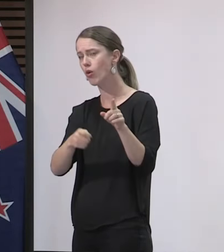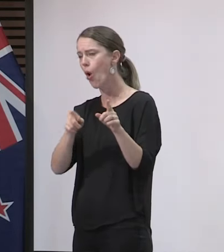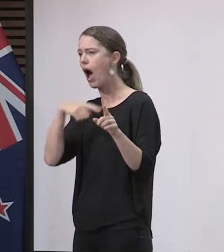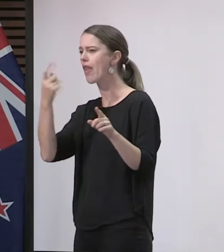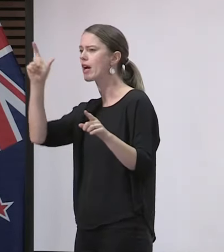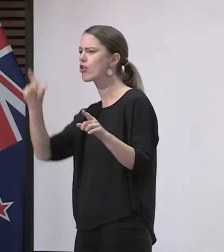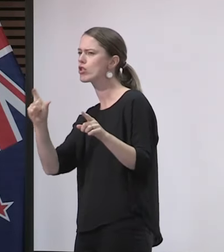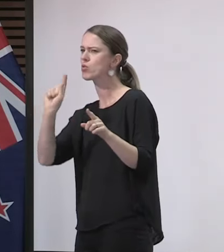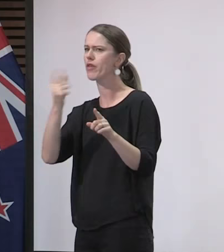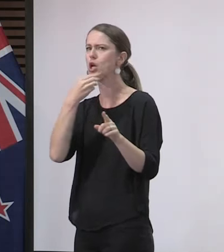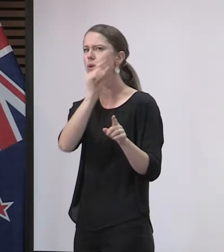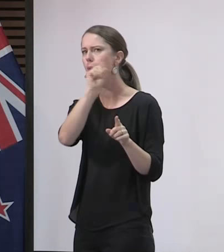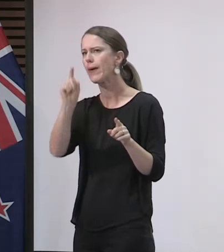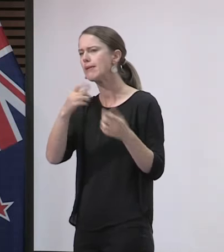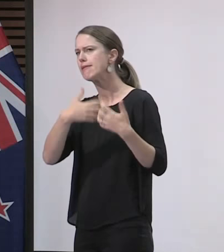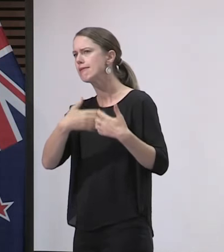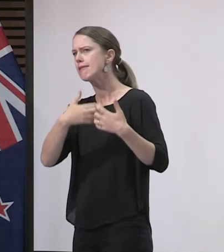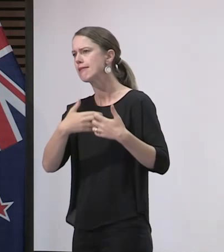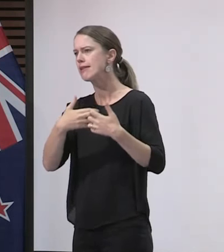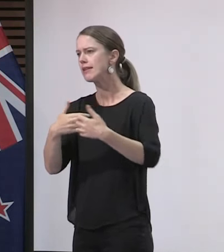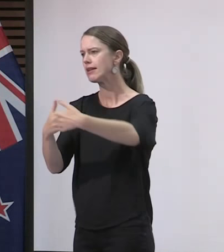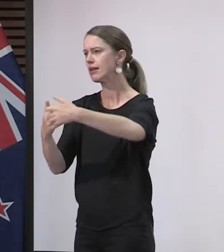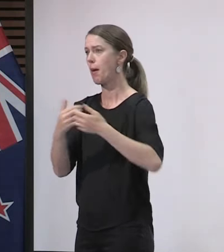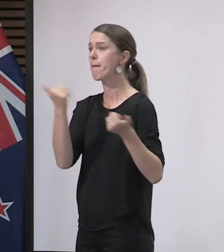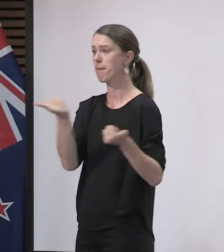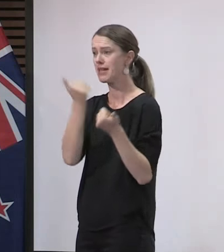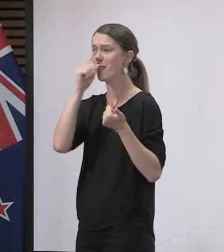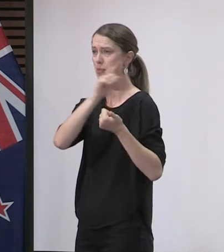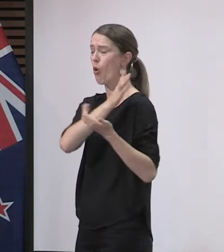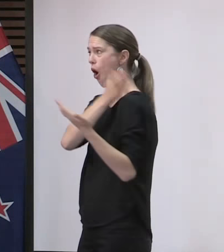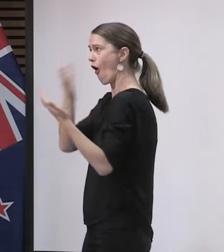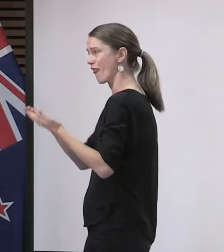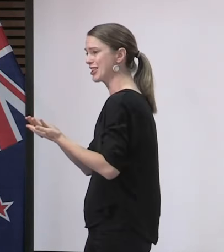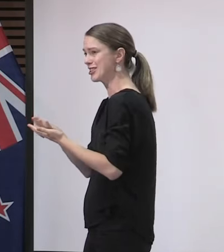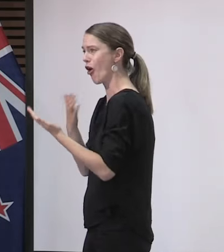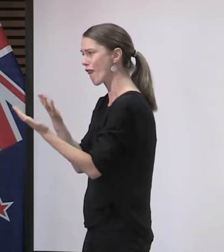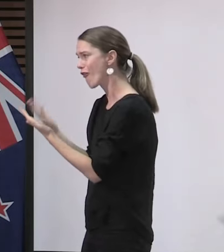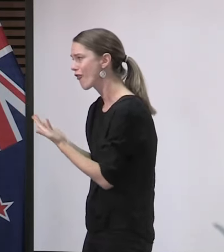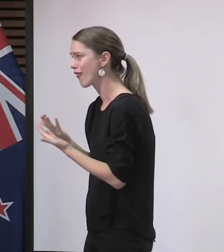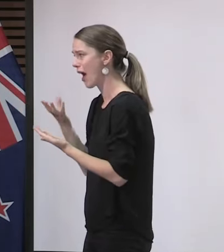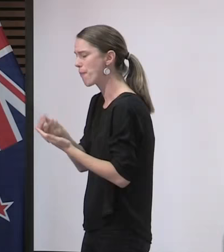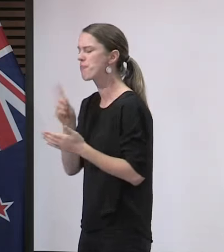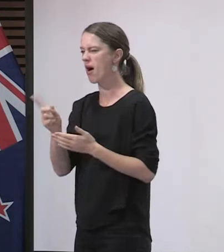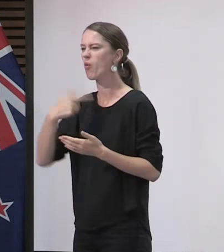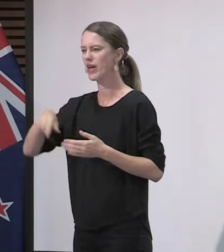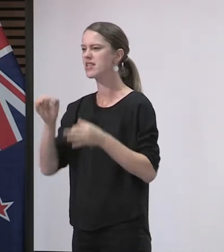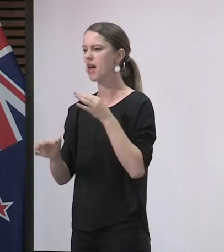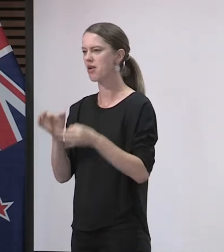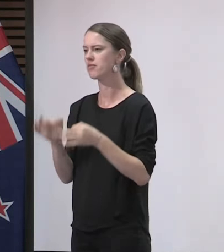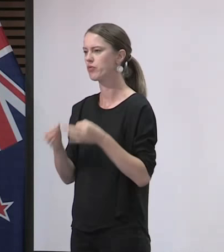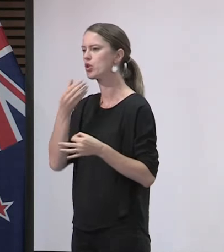countries were doing. And I can say that we had many, many offers of solutions. However, we did decide to go down the